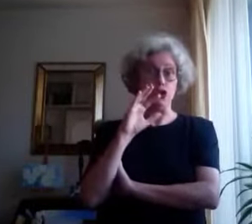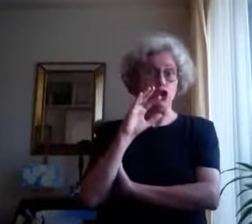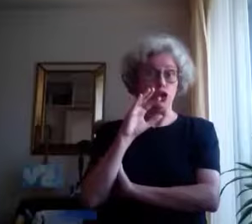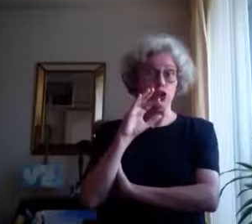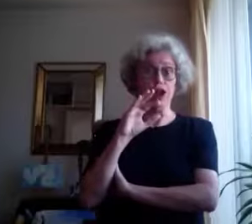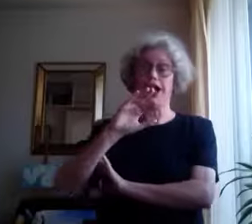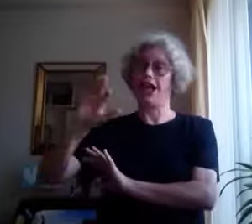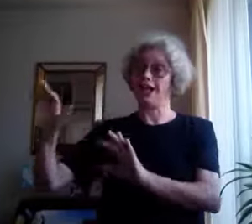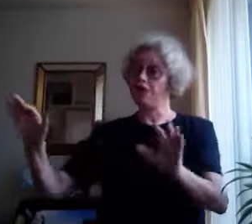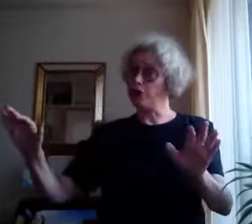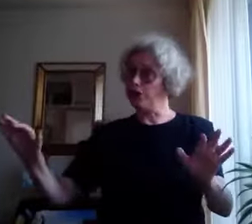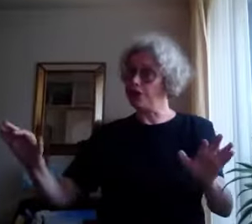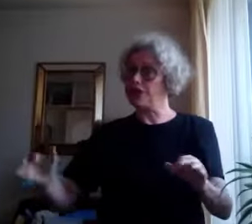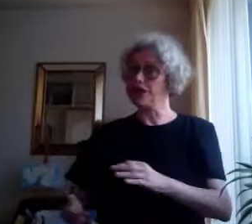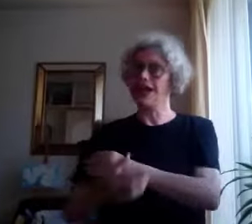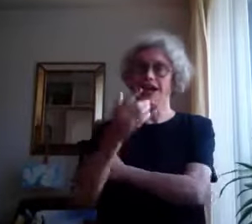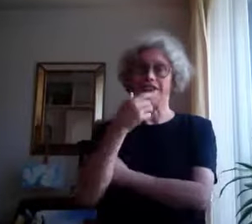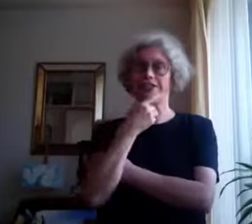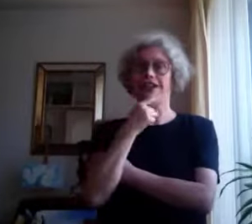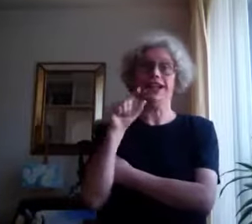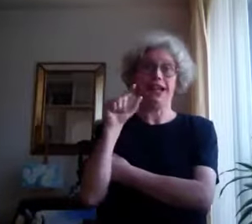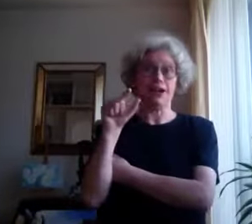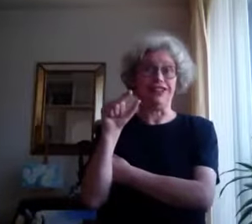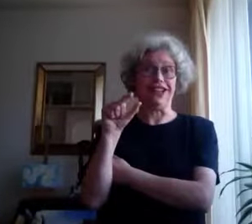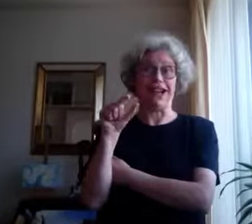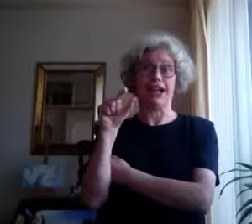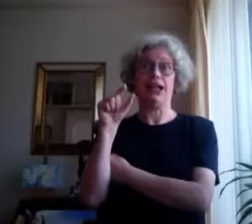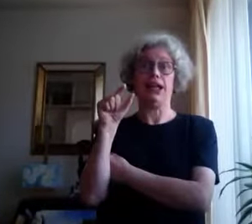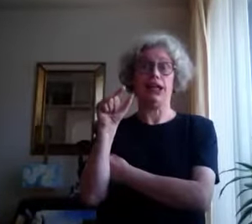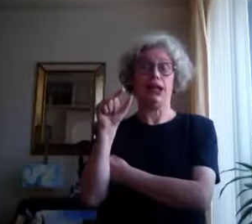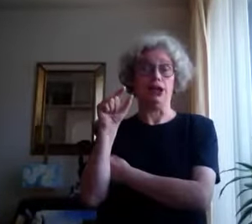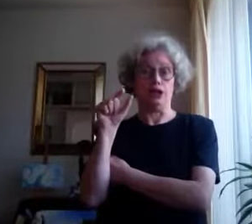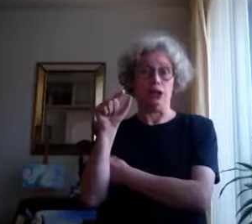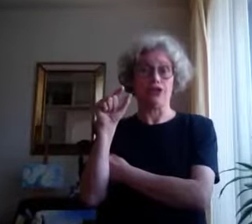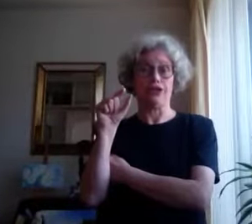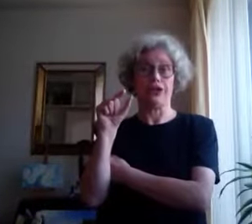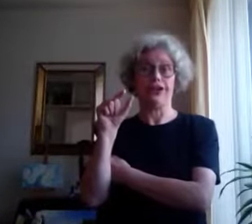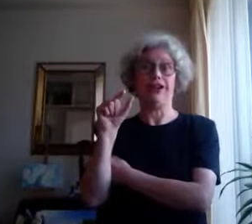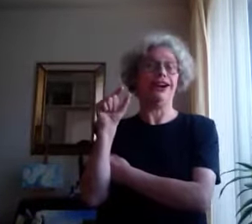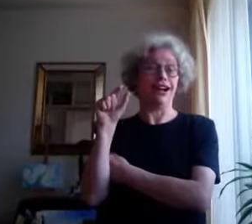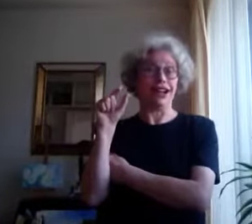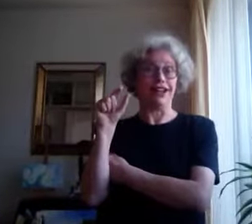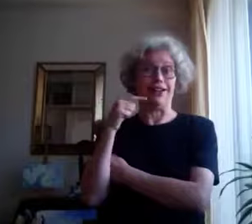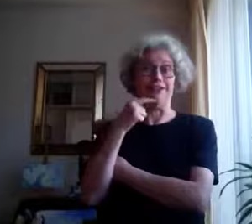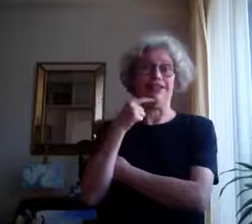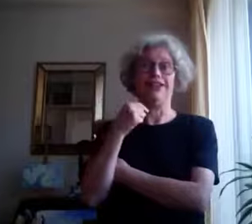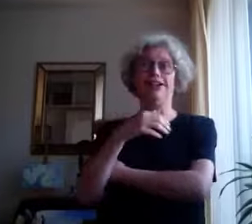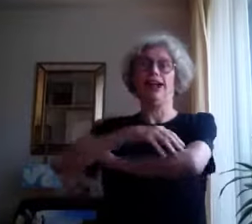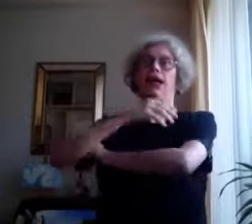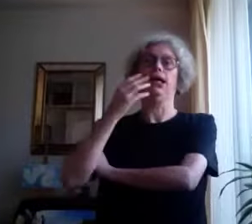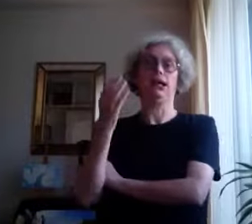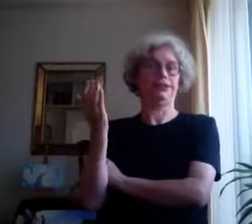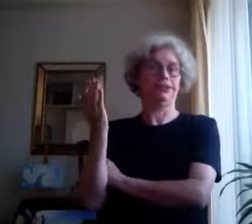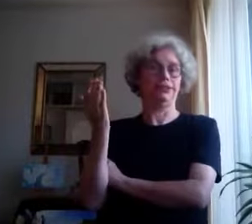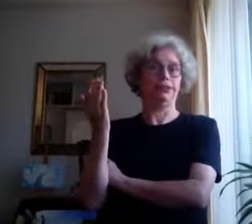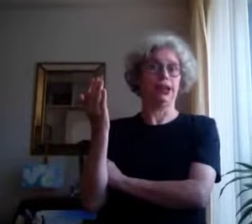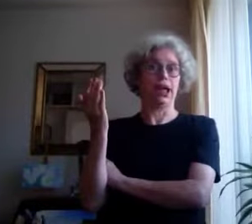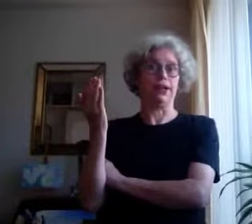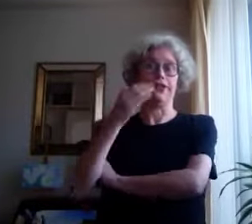shoe and others at erwina.nl And,